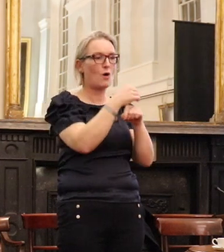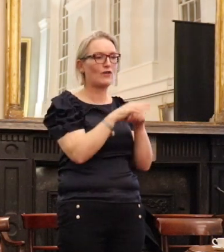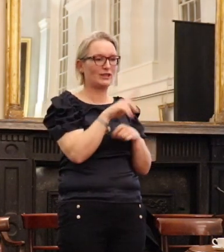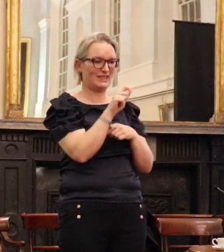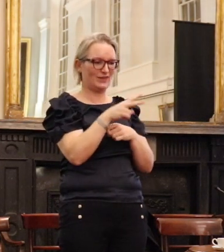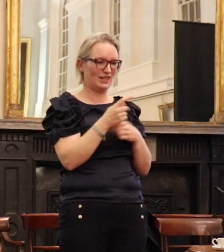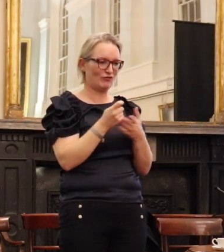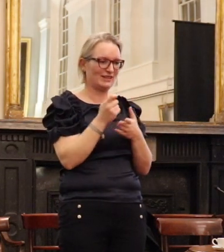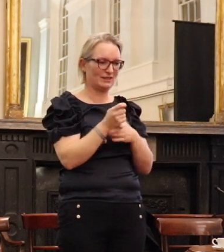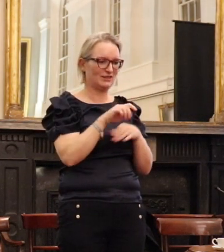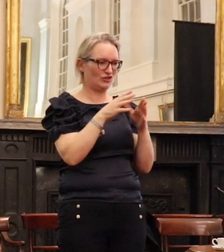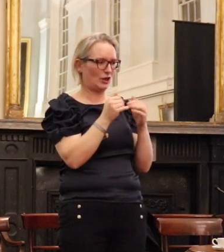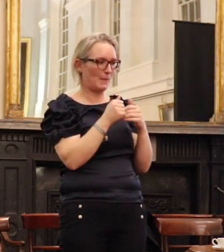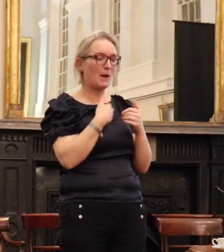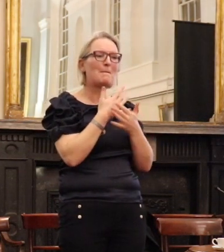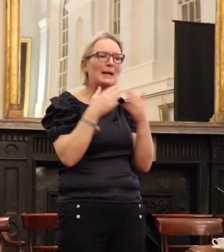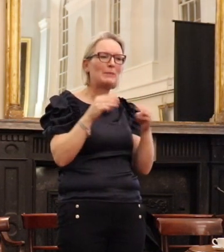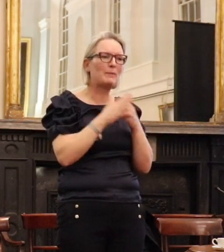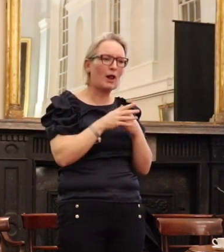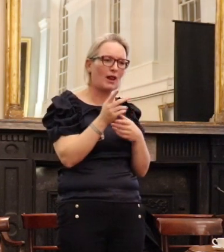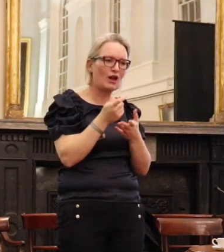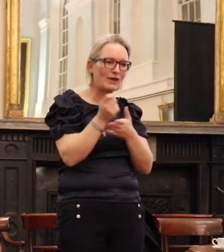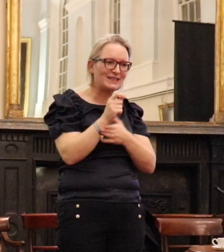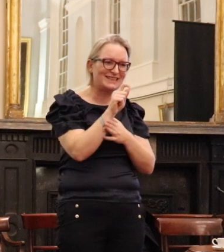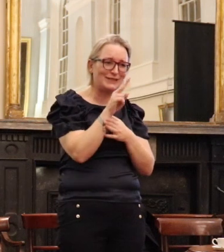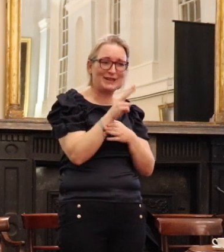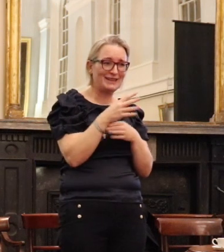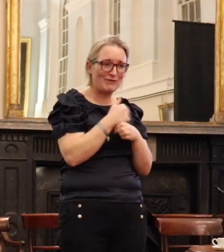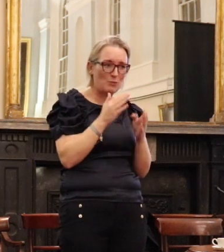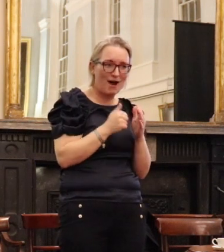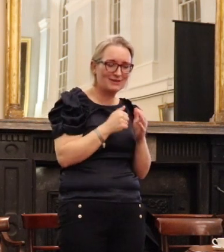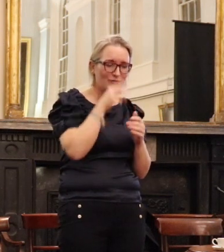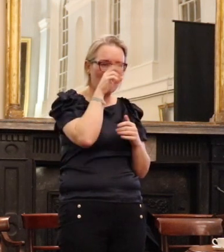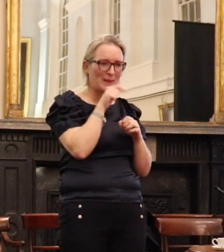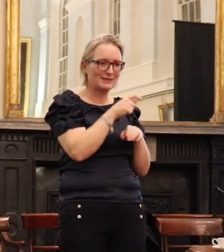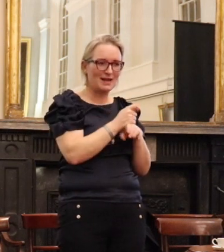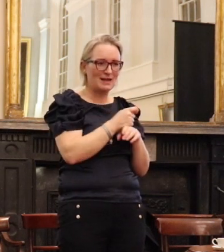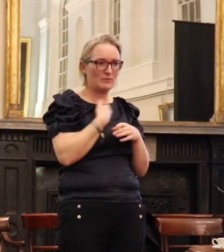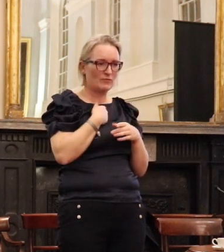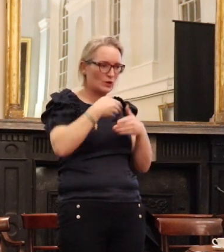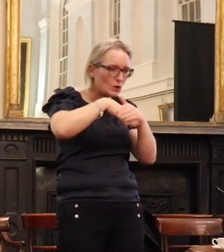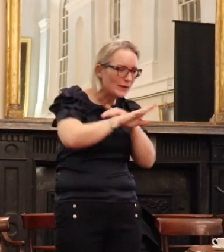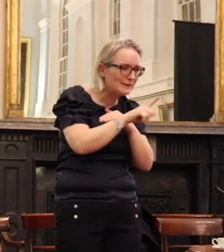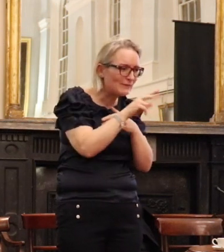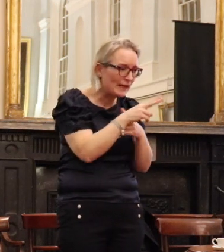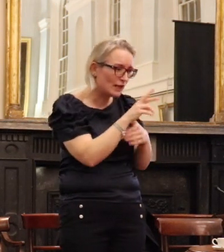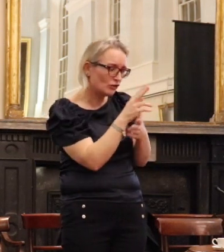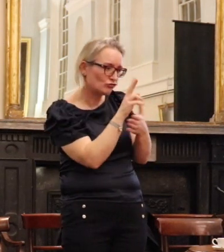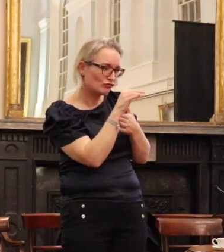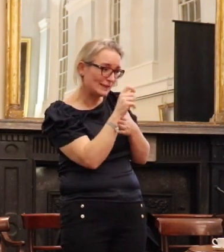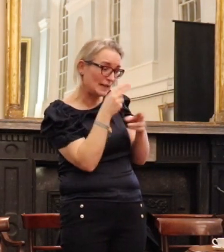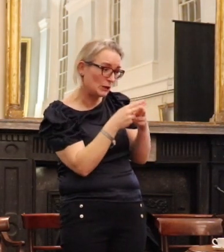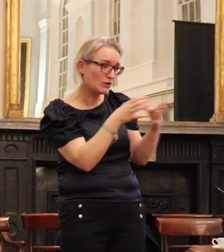the 1970s and the 1980s, many people rented their televisions. And that was a shocking way to rent their televisions.